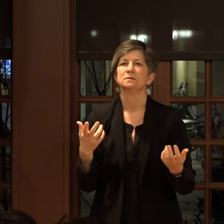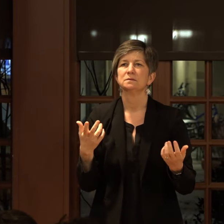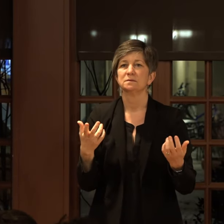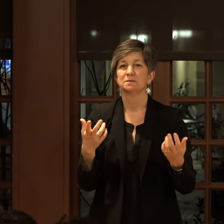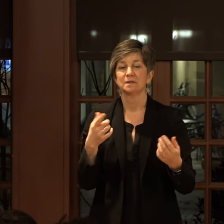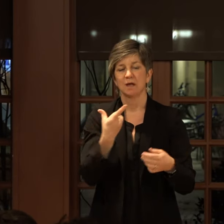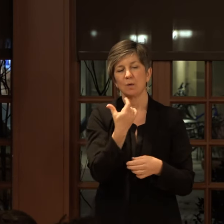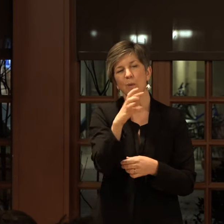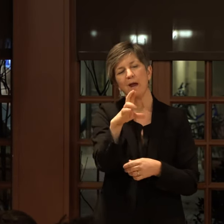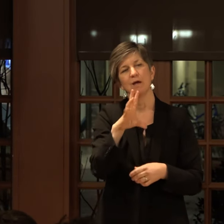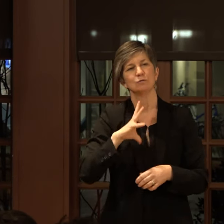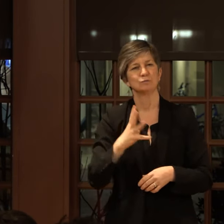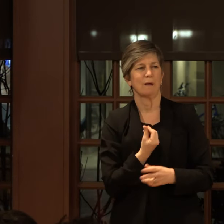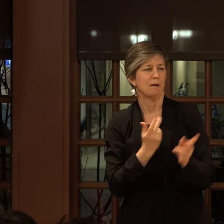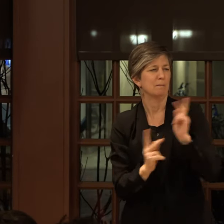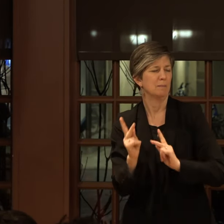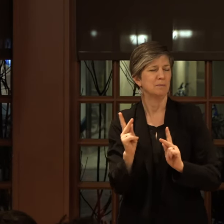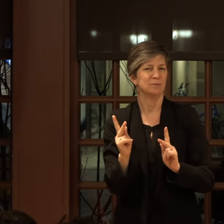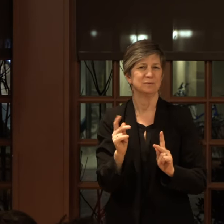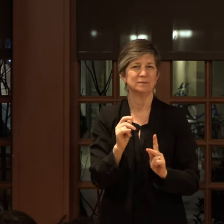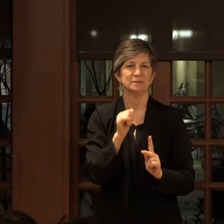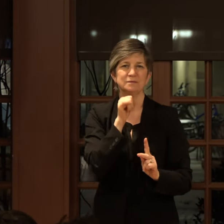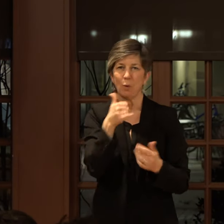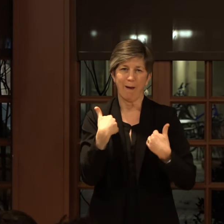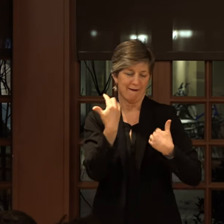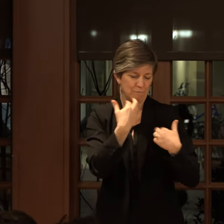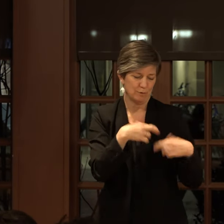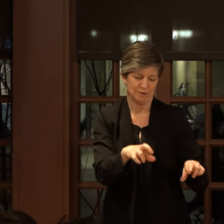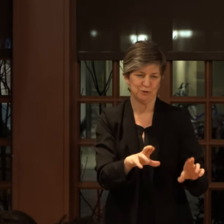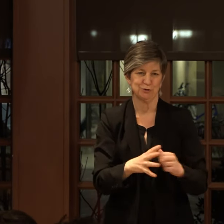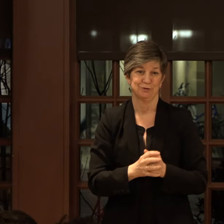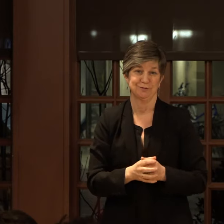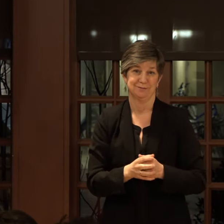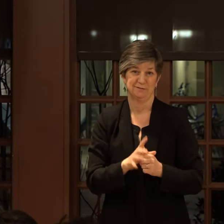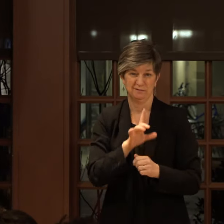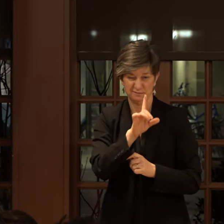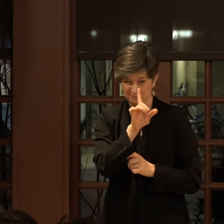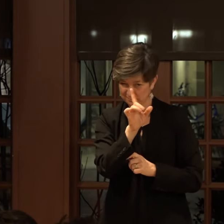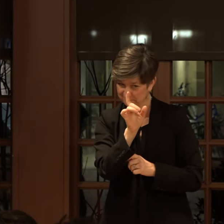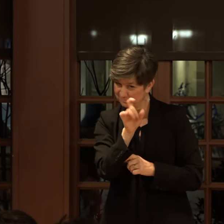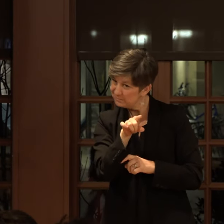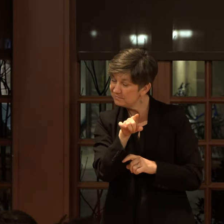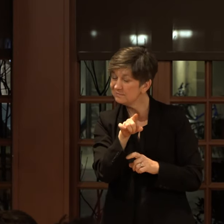you know, like queer and trans folks don't have religion? Question mark?